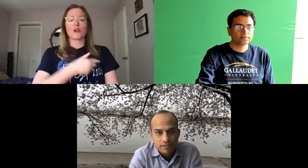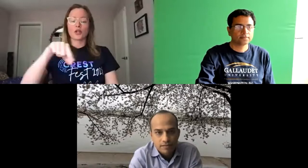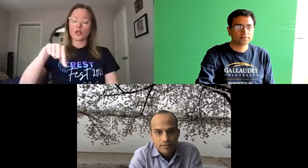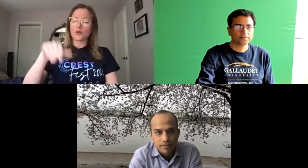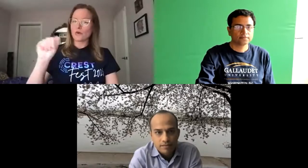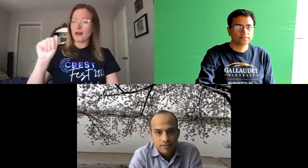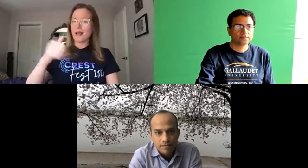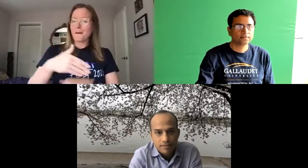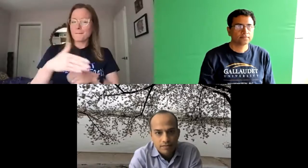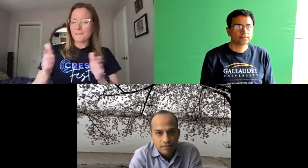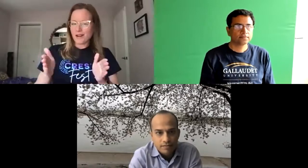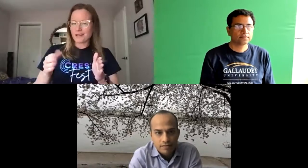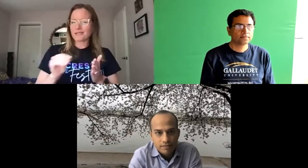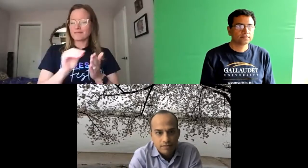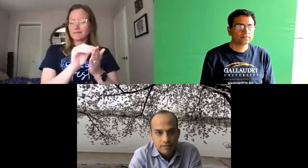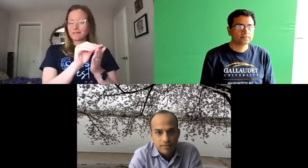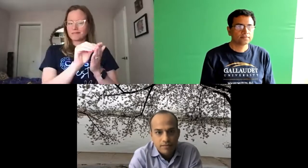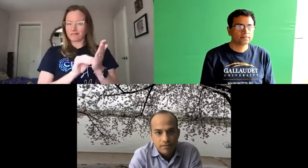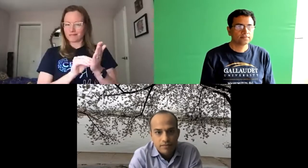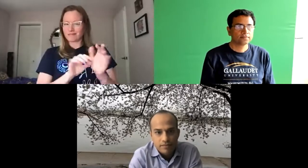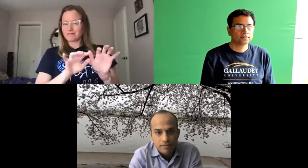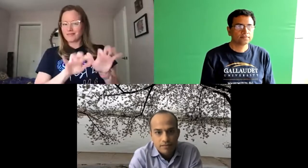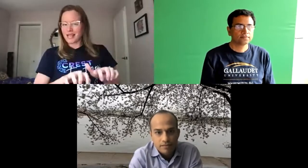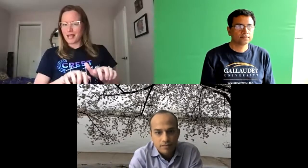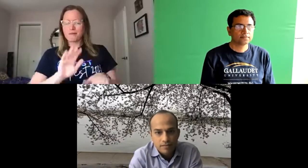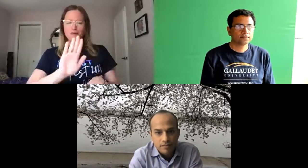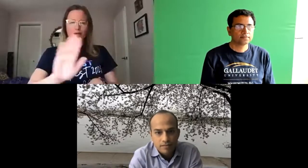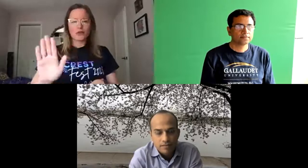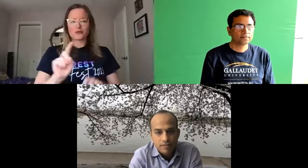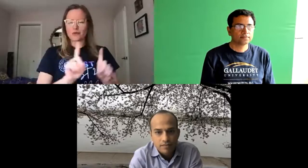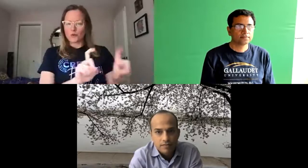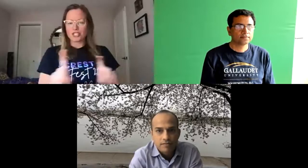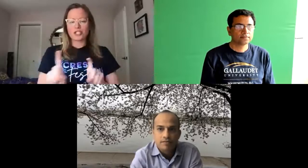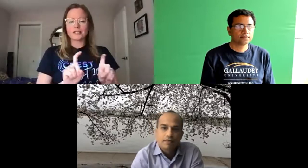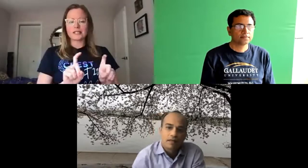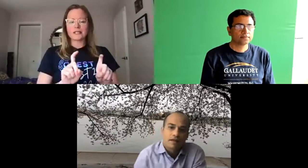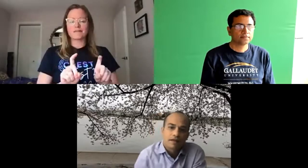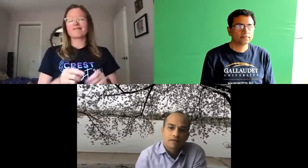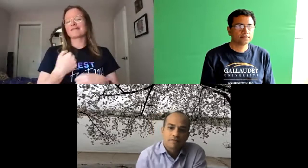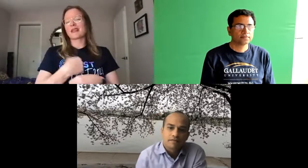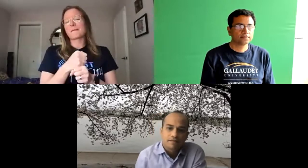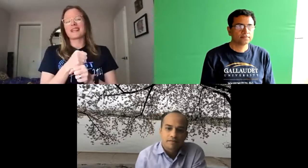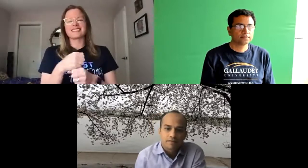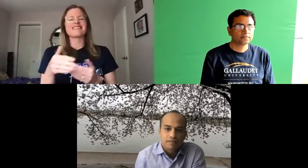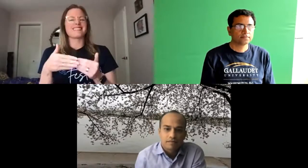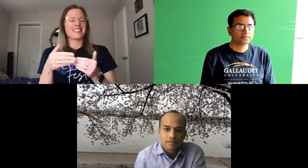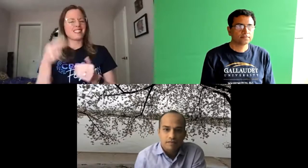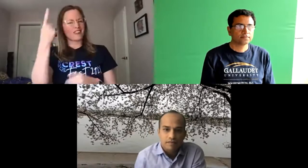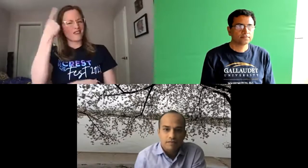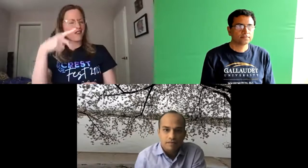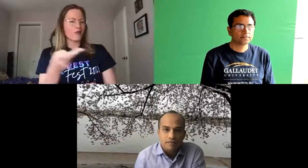please do make use of the q a feature in zoom to type in any questions